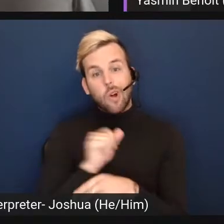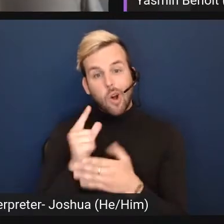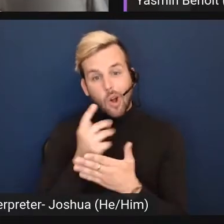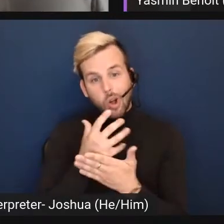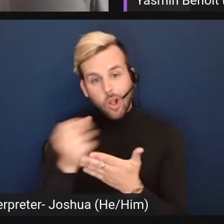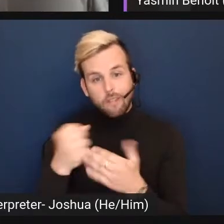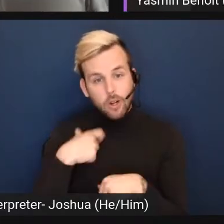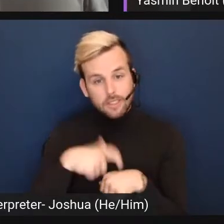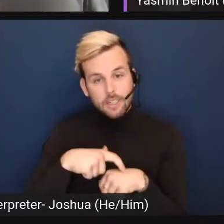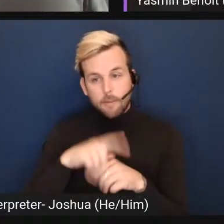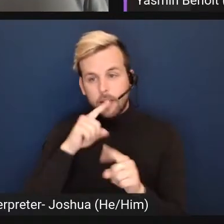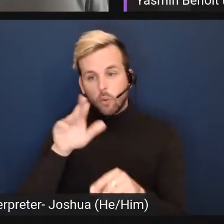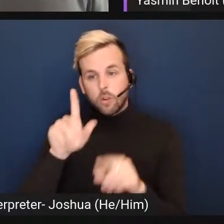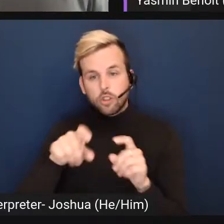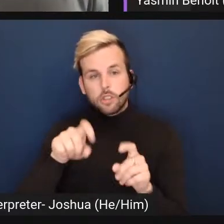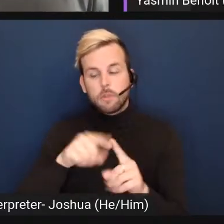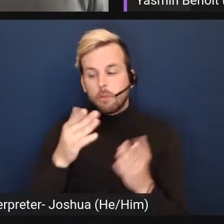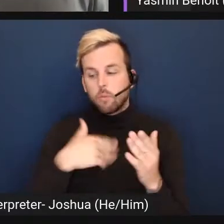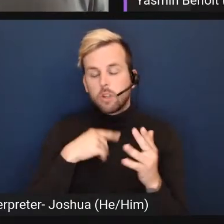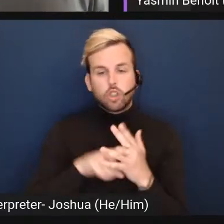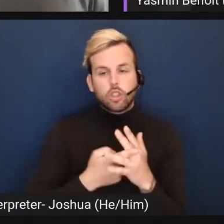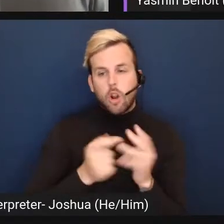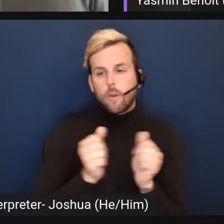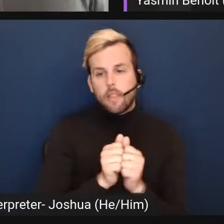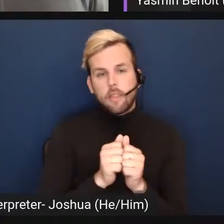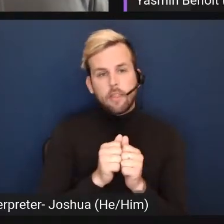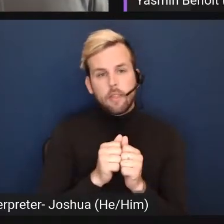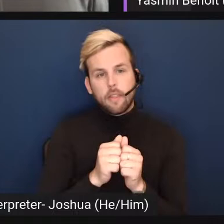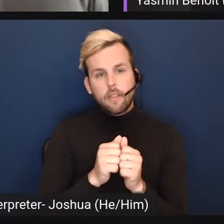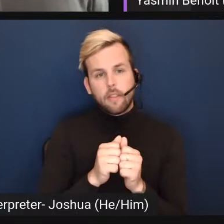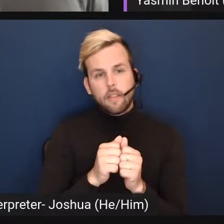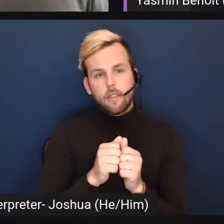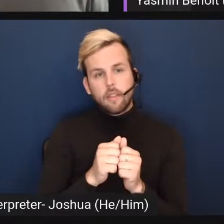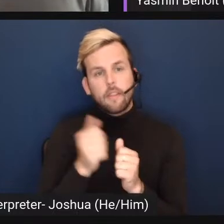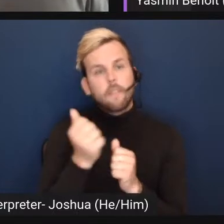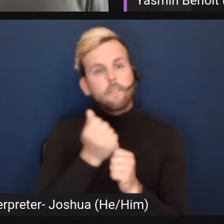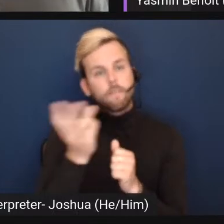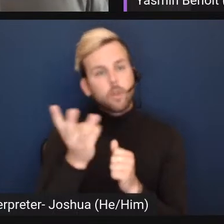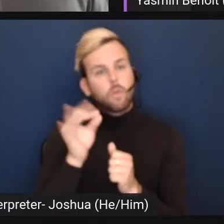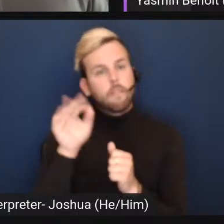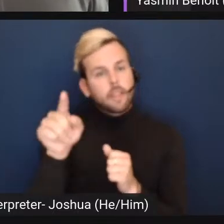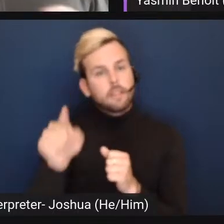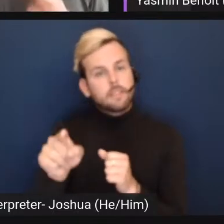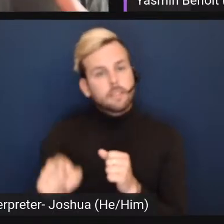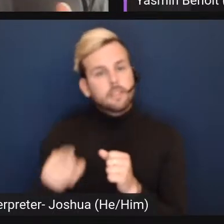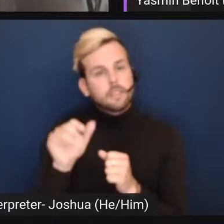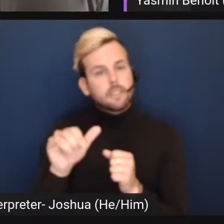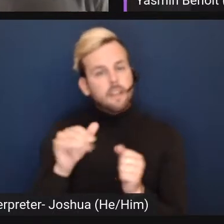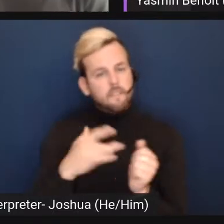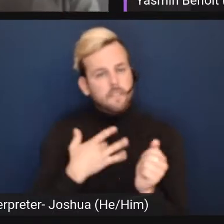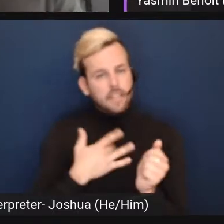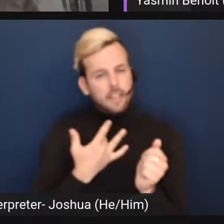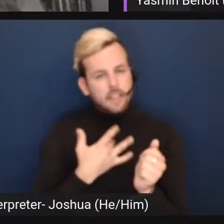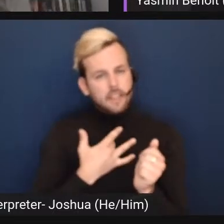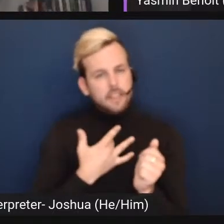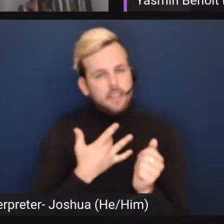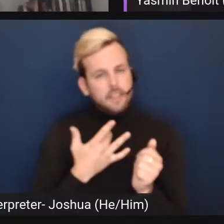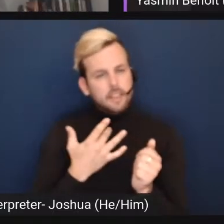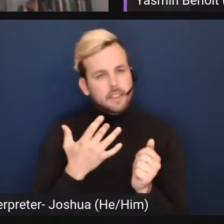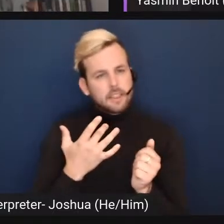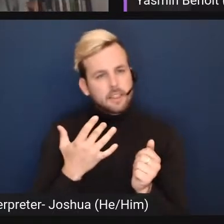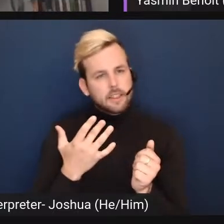just on the thread but um maybe we can start with uh with a few of these that feel like that